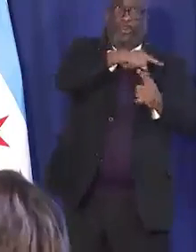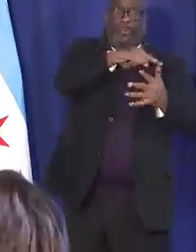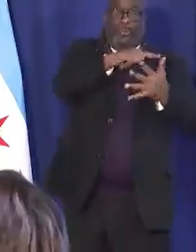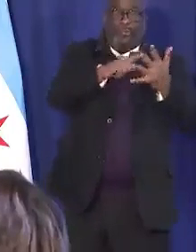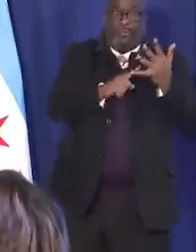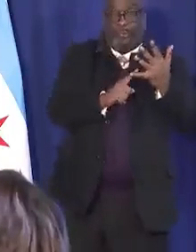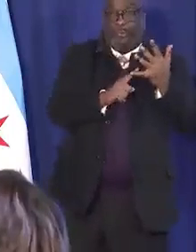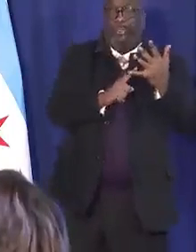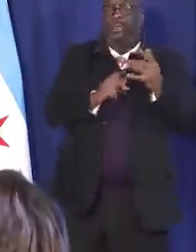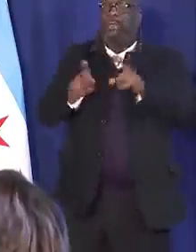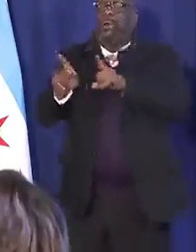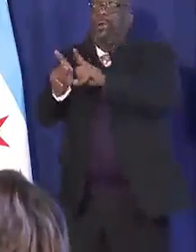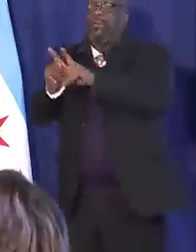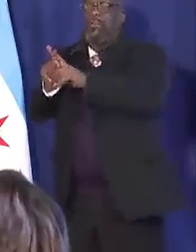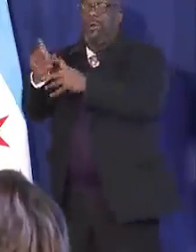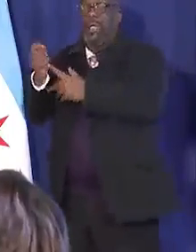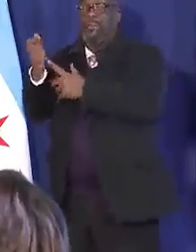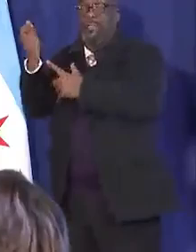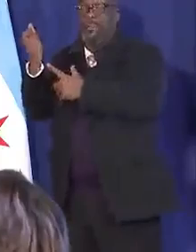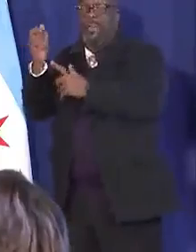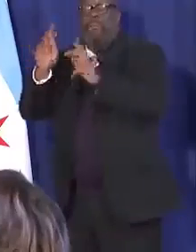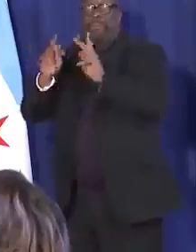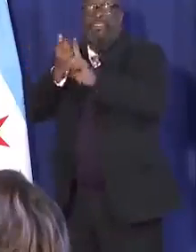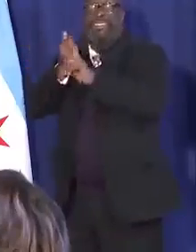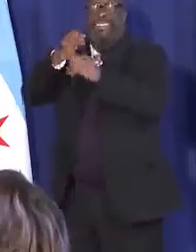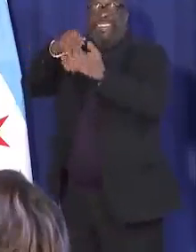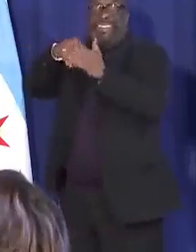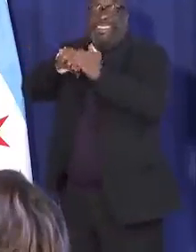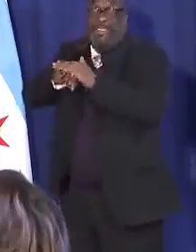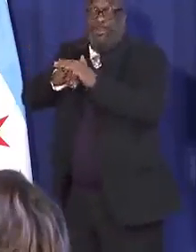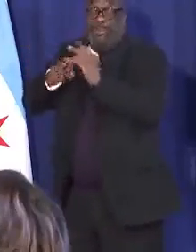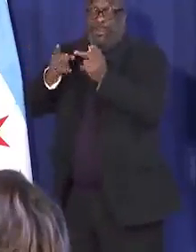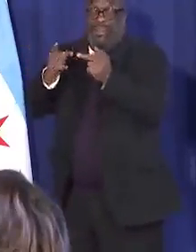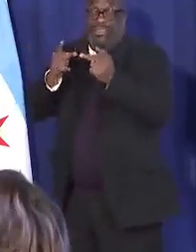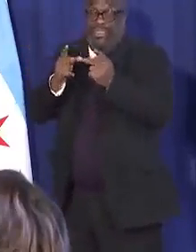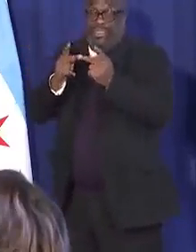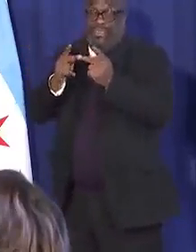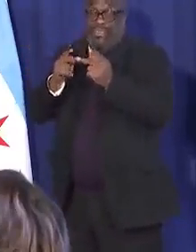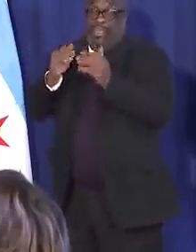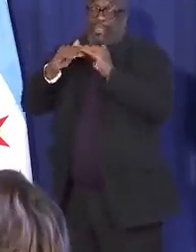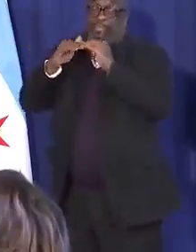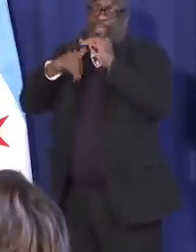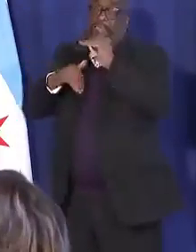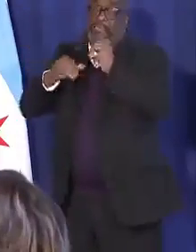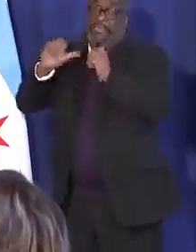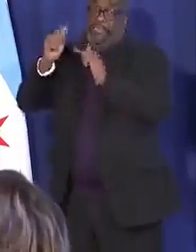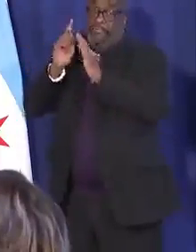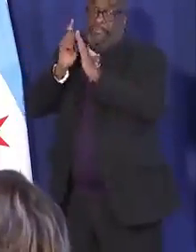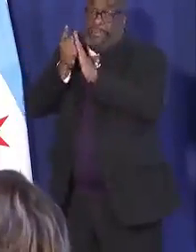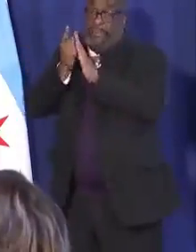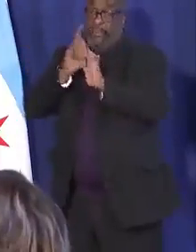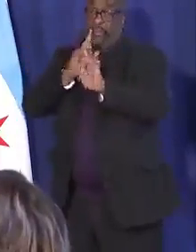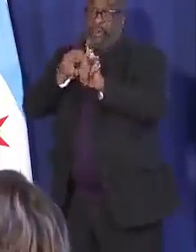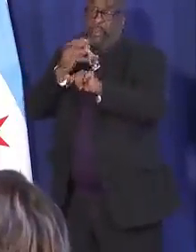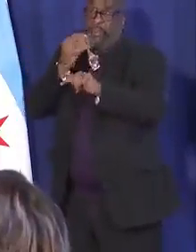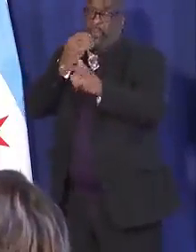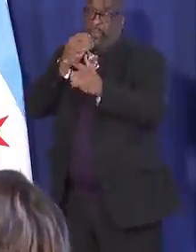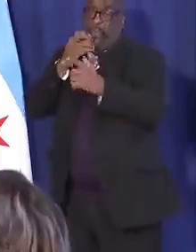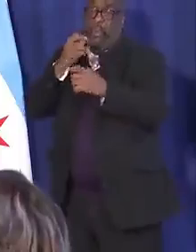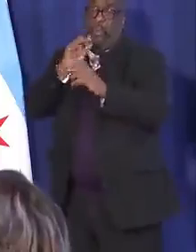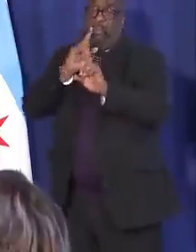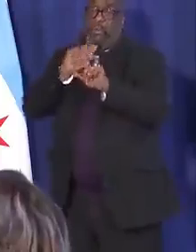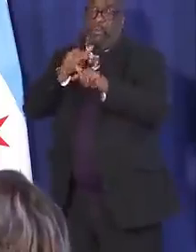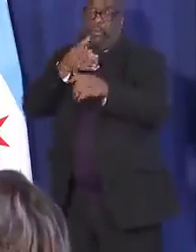Also exempt are any individuals entering an establishment for less than 10 minutes for the purpose of merely ordering food